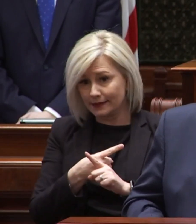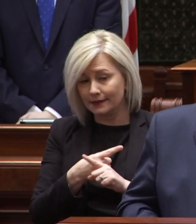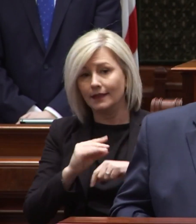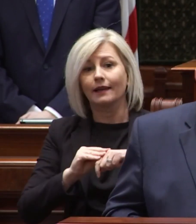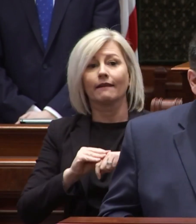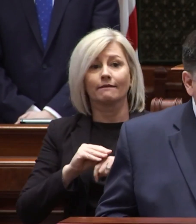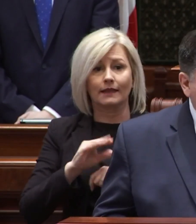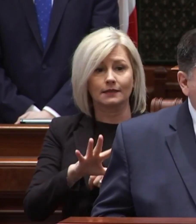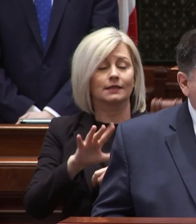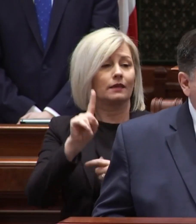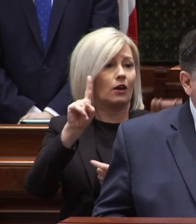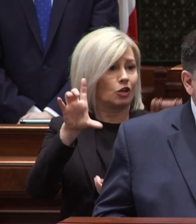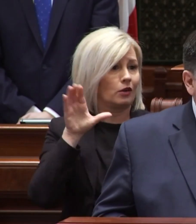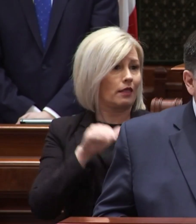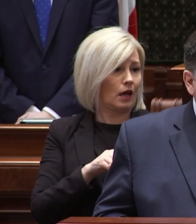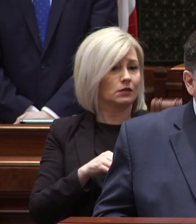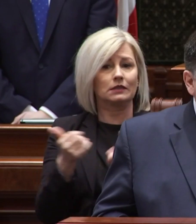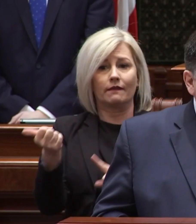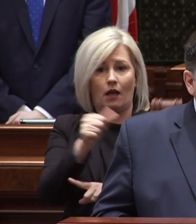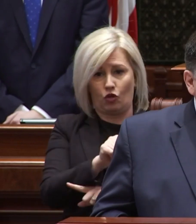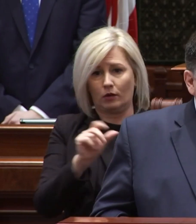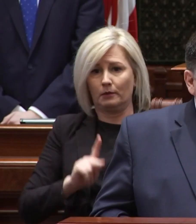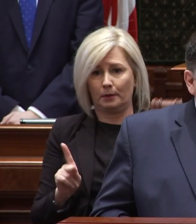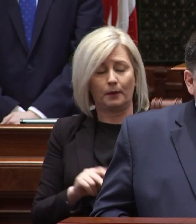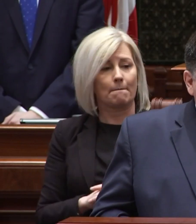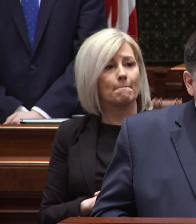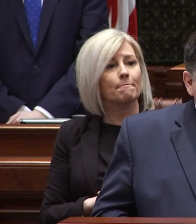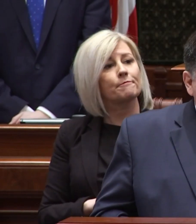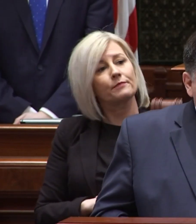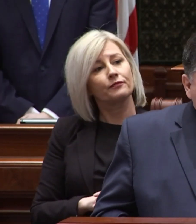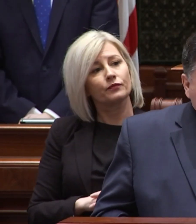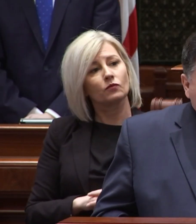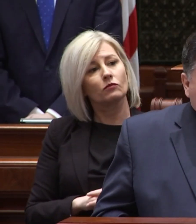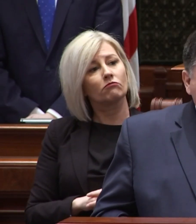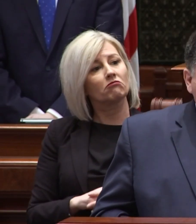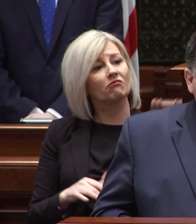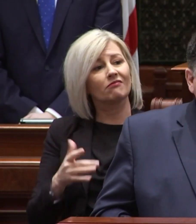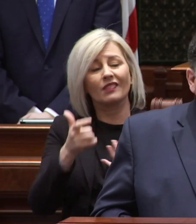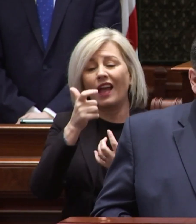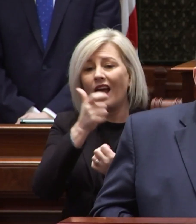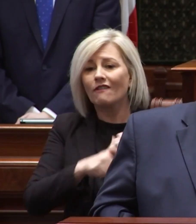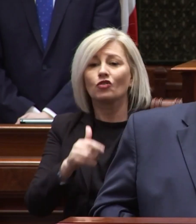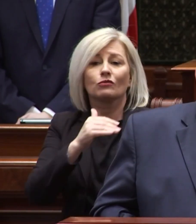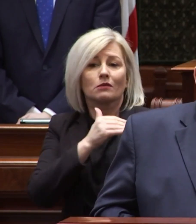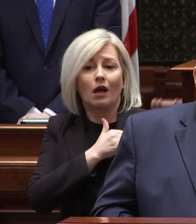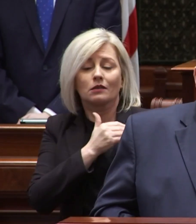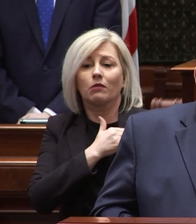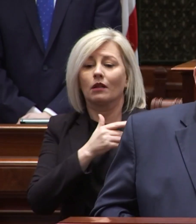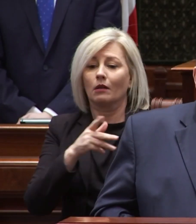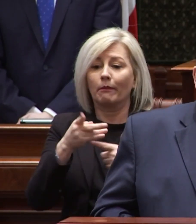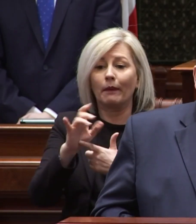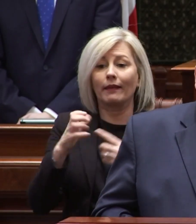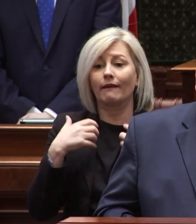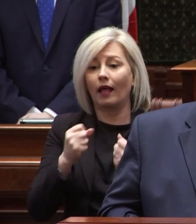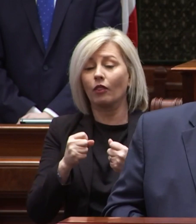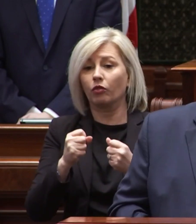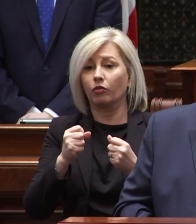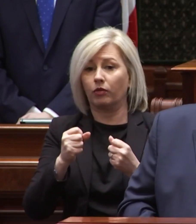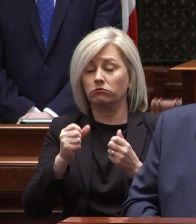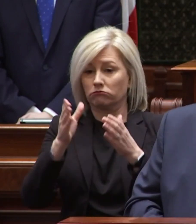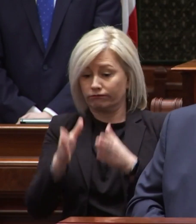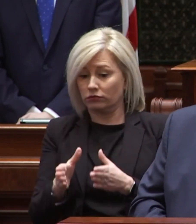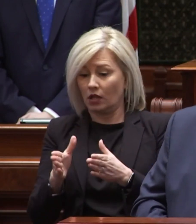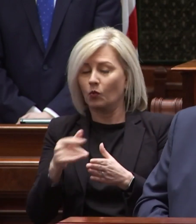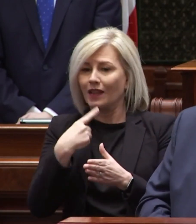affected hundreds of thousands of others and every responsible public health expert will tell you that the next